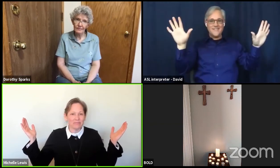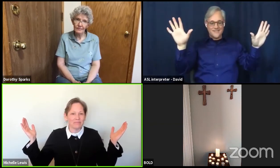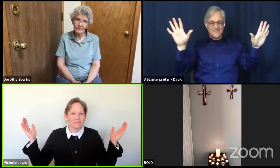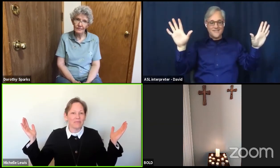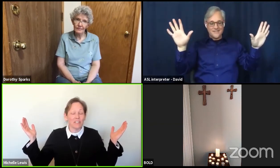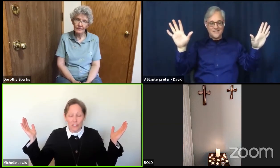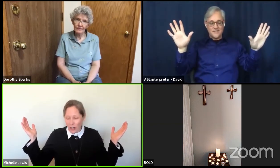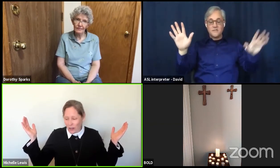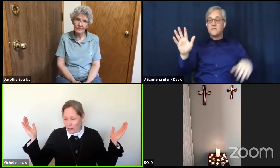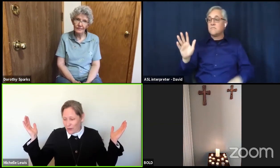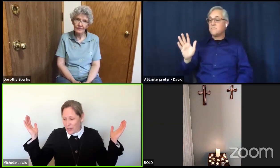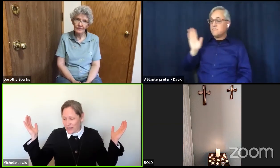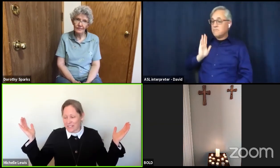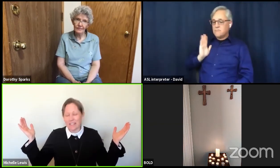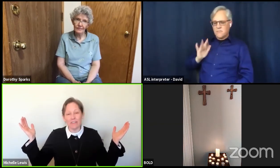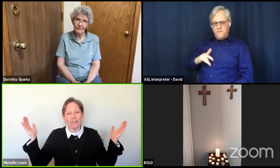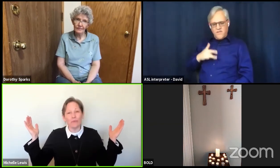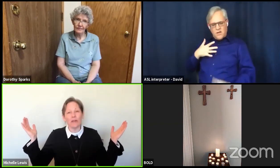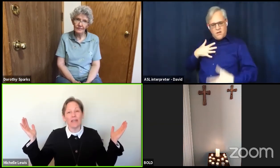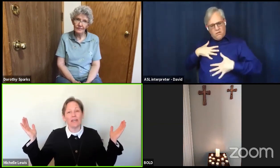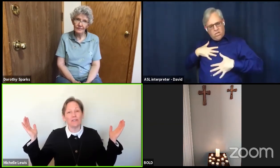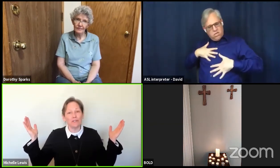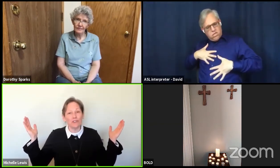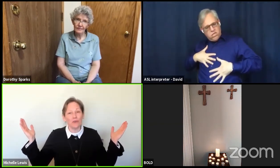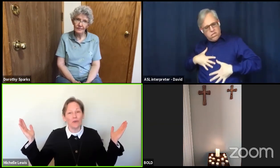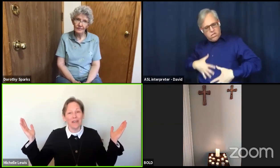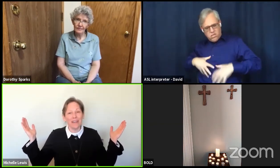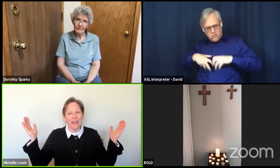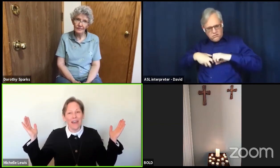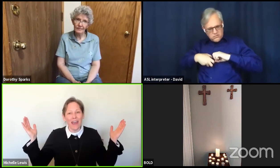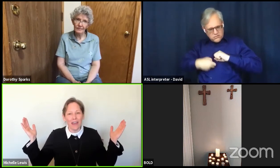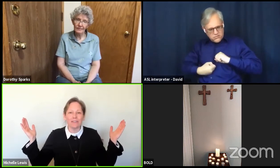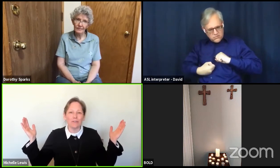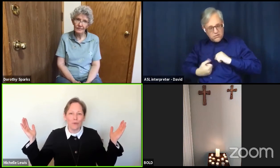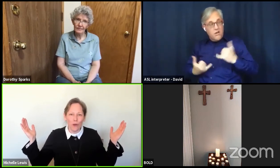sorrow has given way to joy and to hope